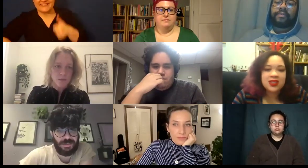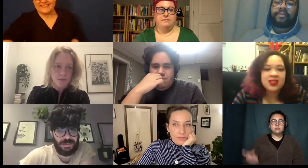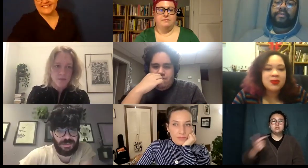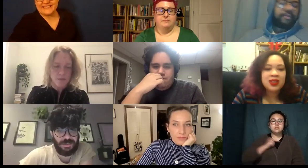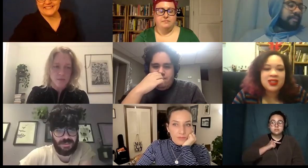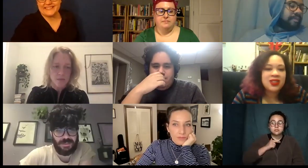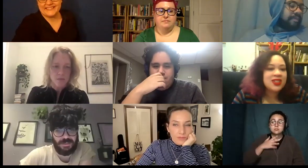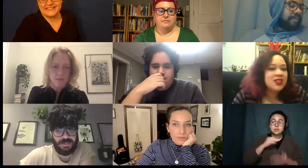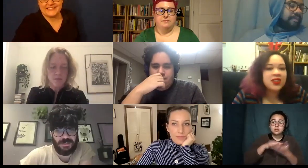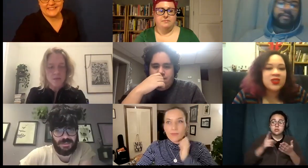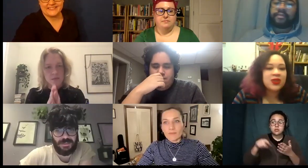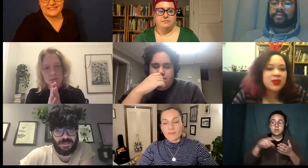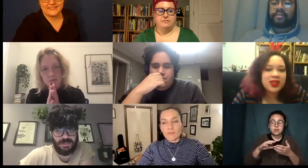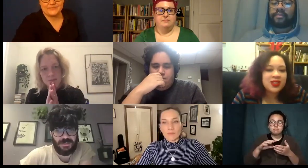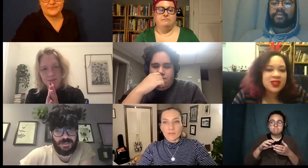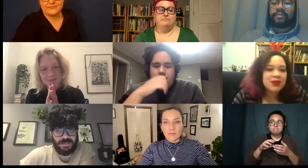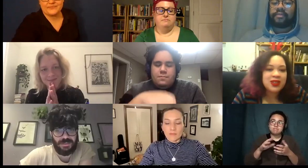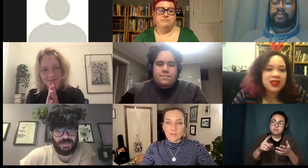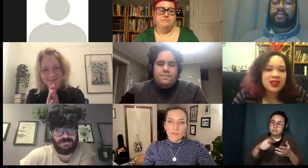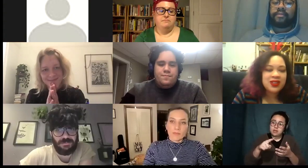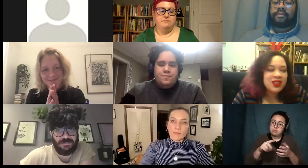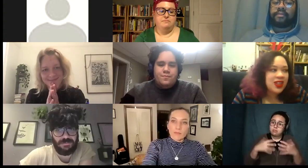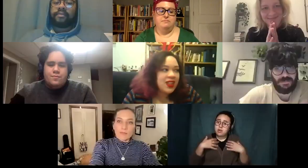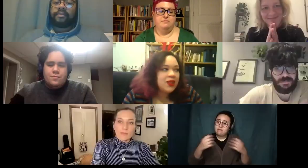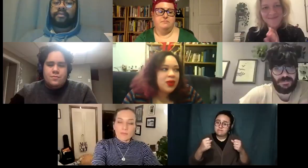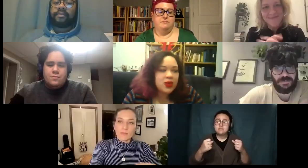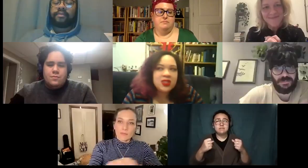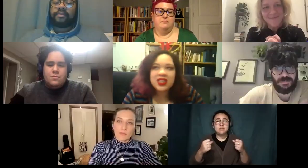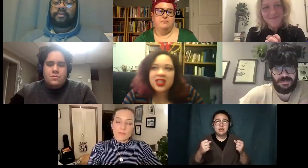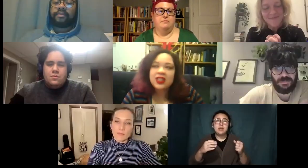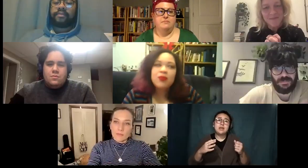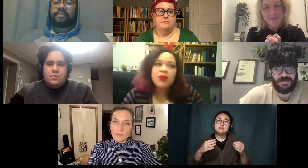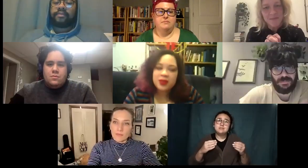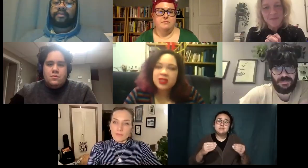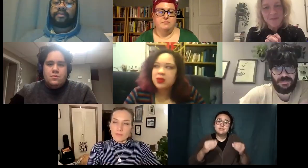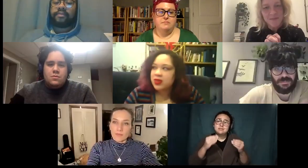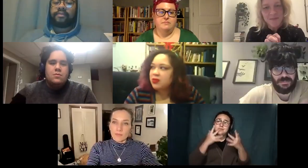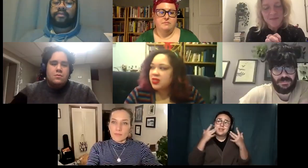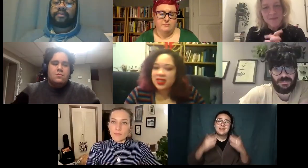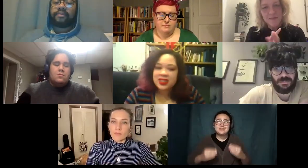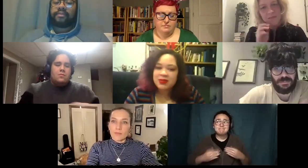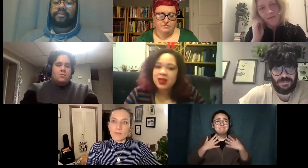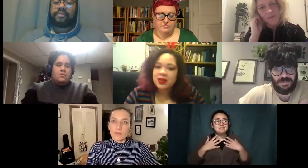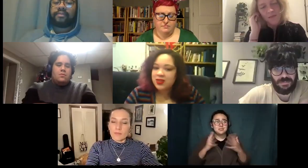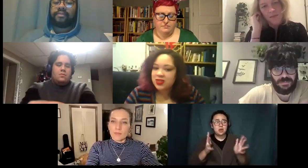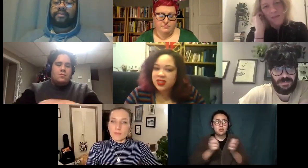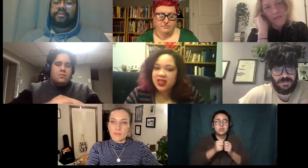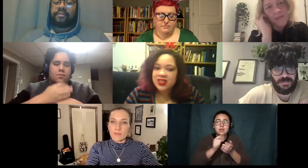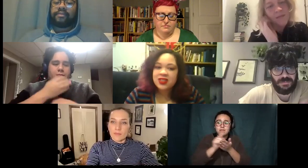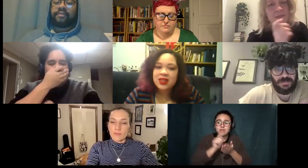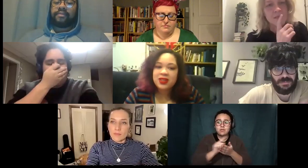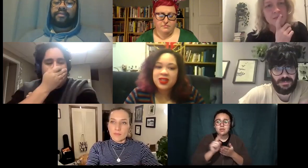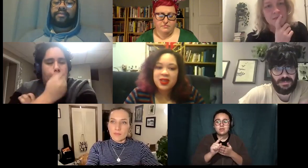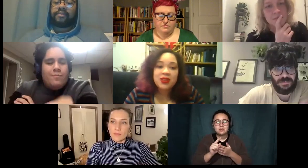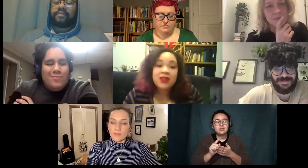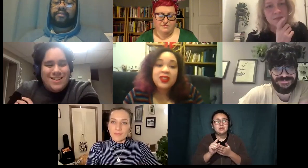and just been a delight to talk to every week and so that's been a highlight of my week which is like a low bar because maybe because mostly like I sit in my house and talk to cats